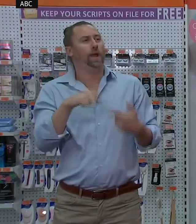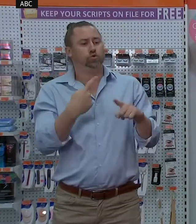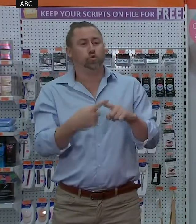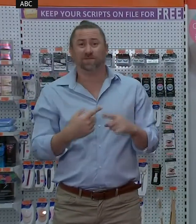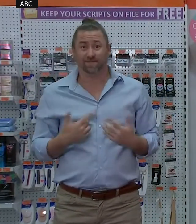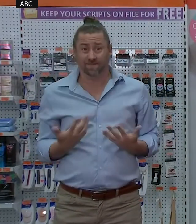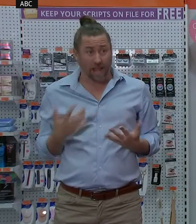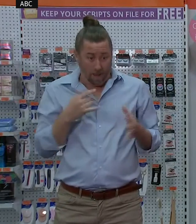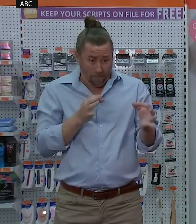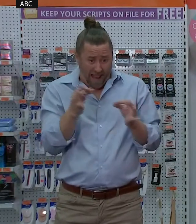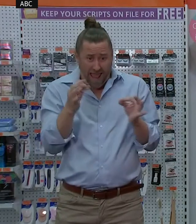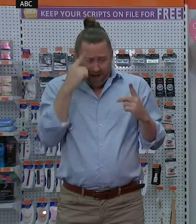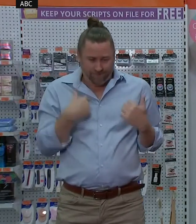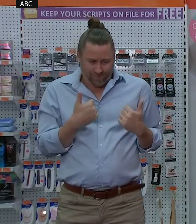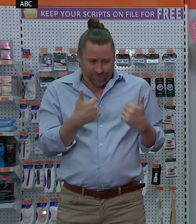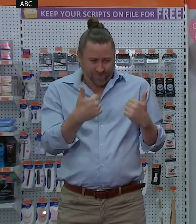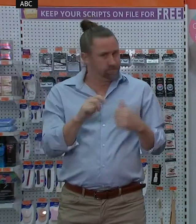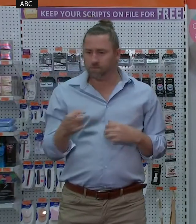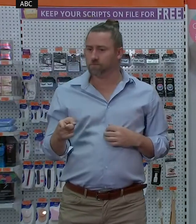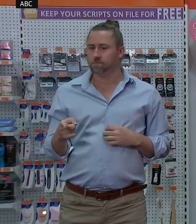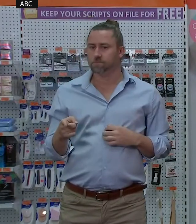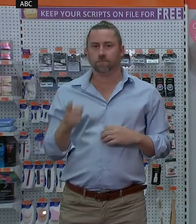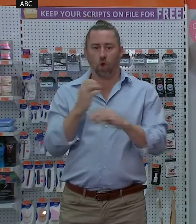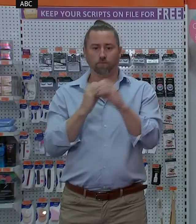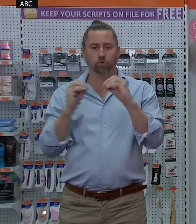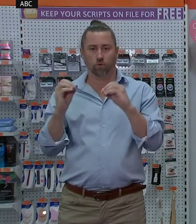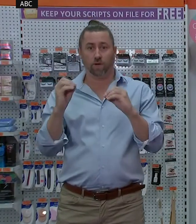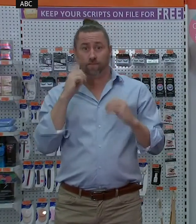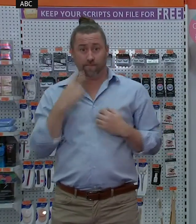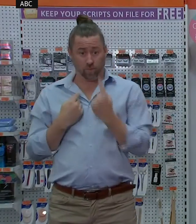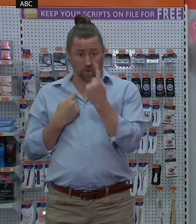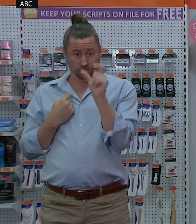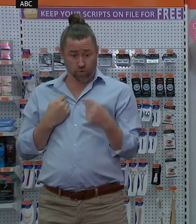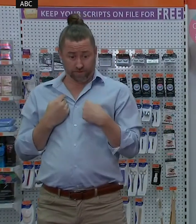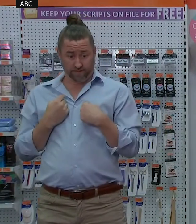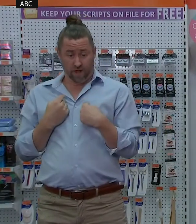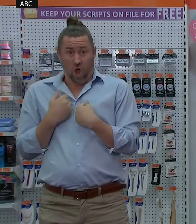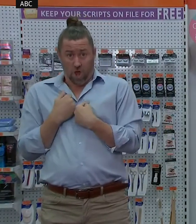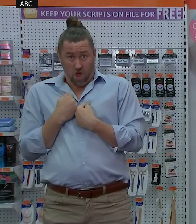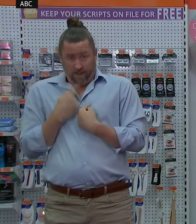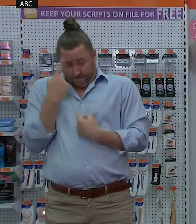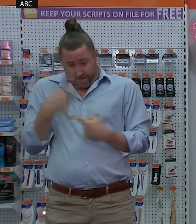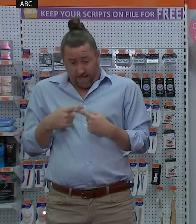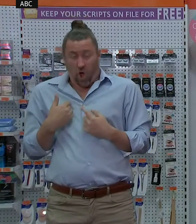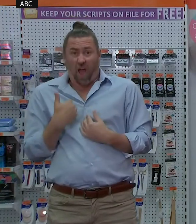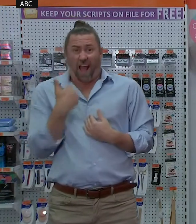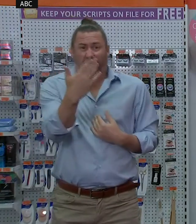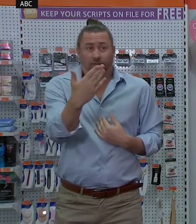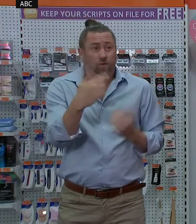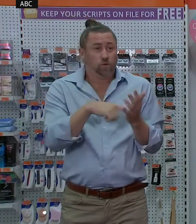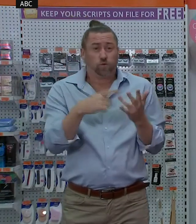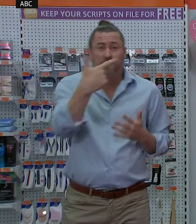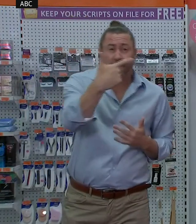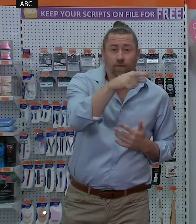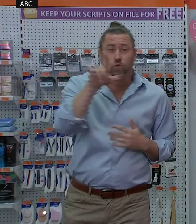the planning. mean when one person is on average infecting between seven and ten others, that's what some of the figures are being quoted,